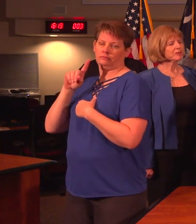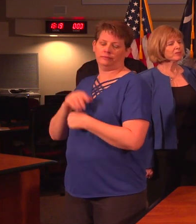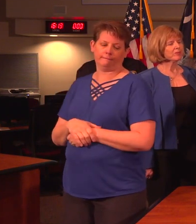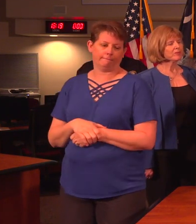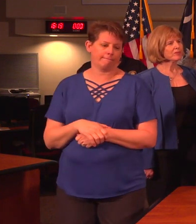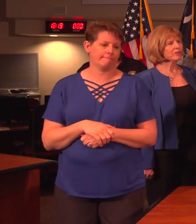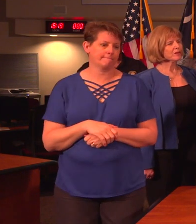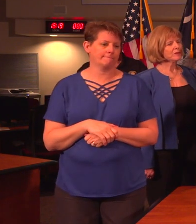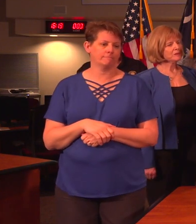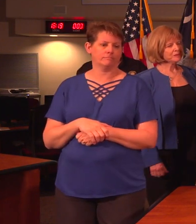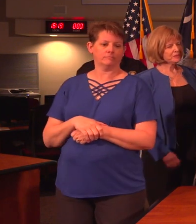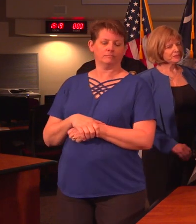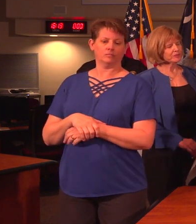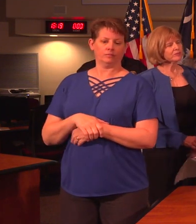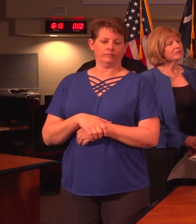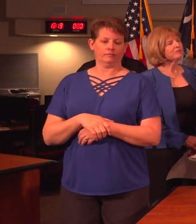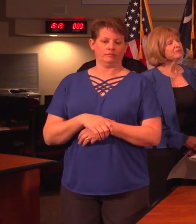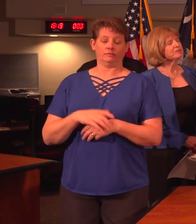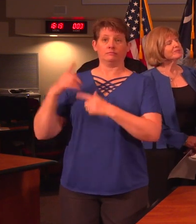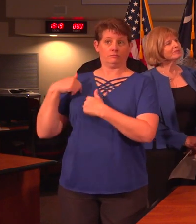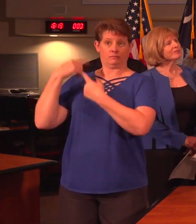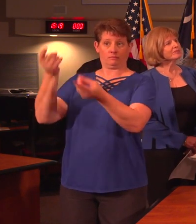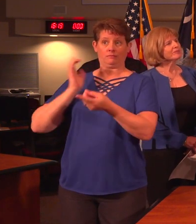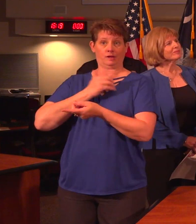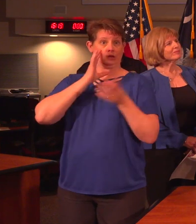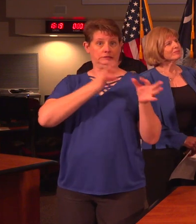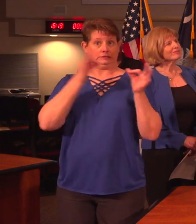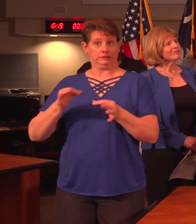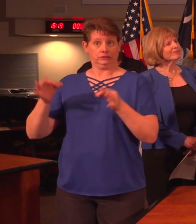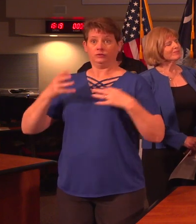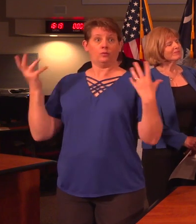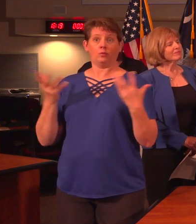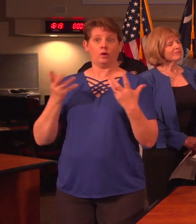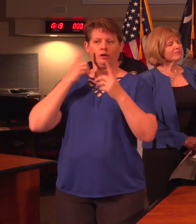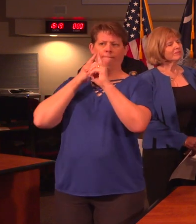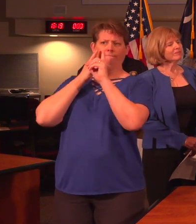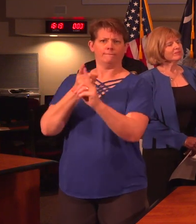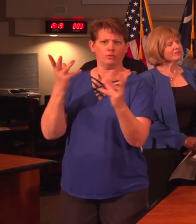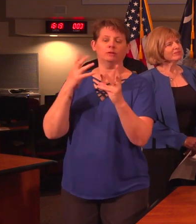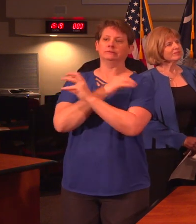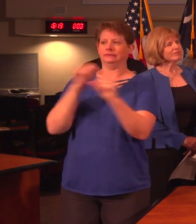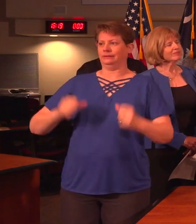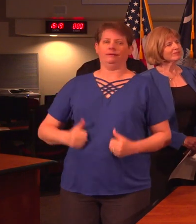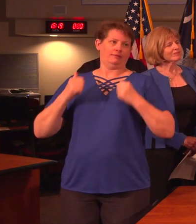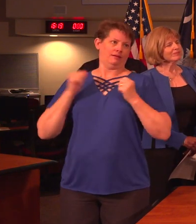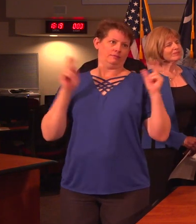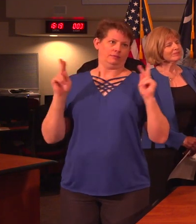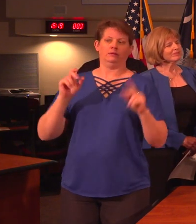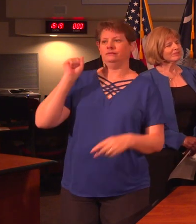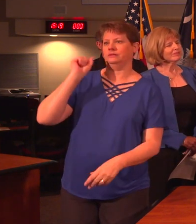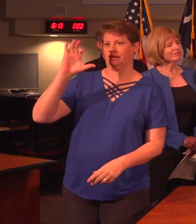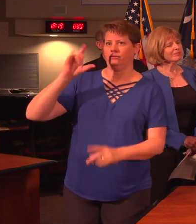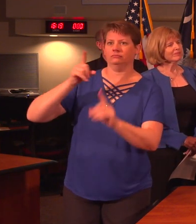All the decisions that we have made thus far have been to do one thing, and that's to save the lives of the people of South